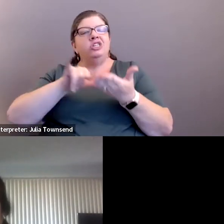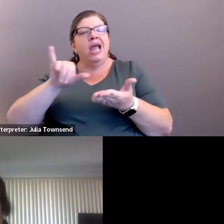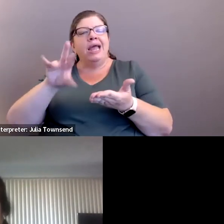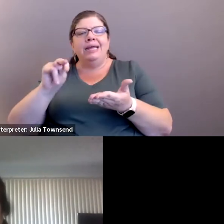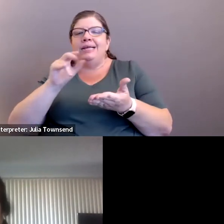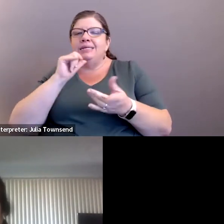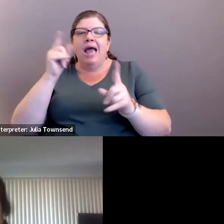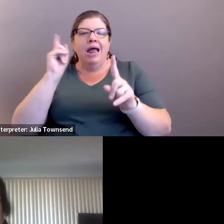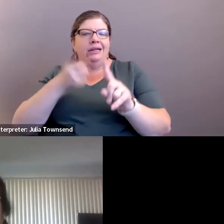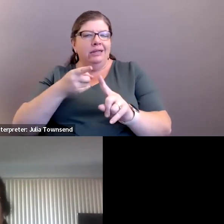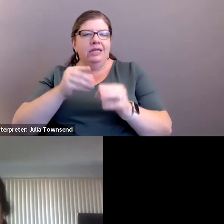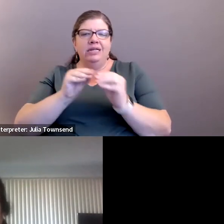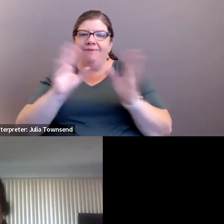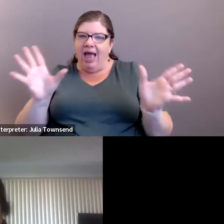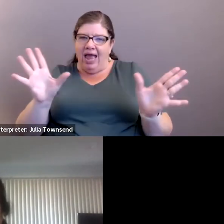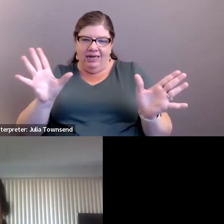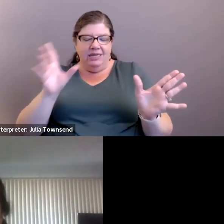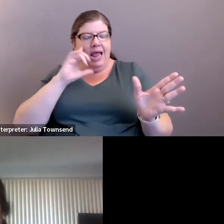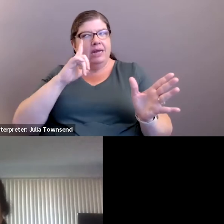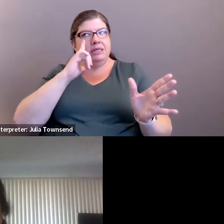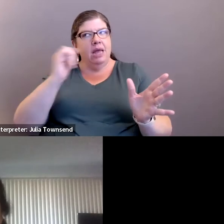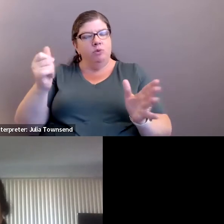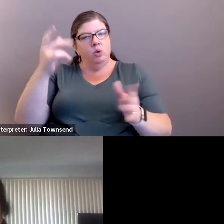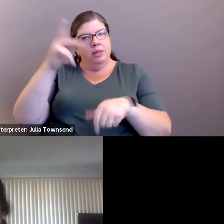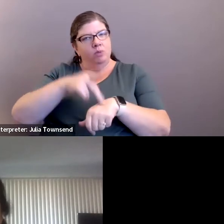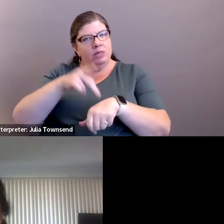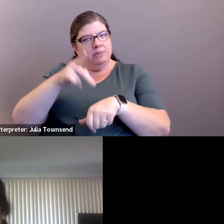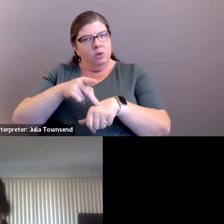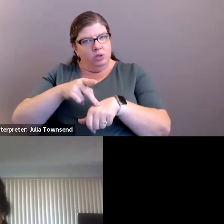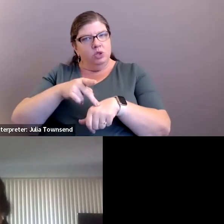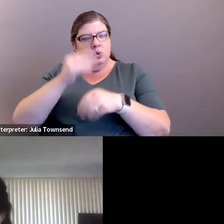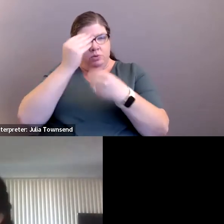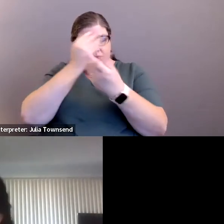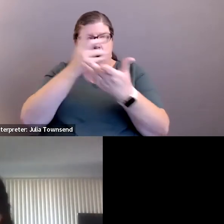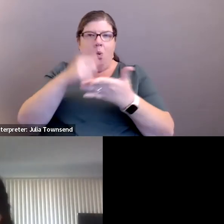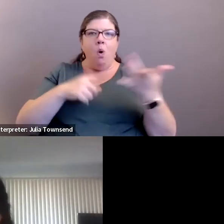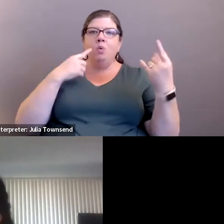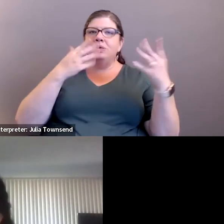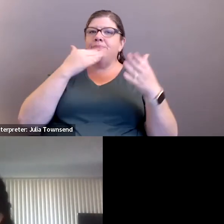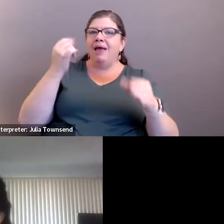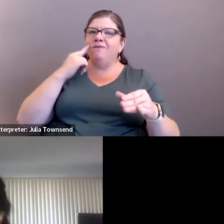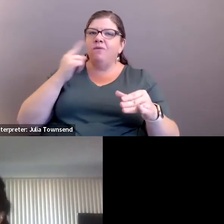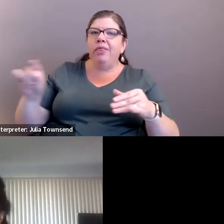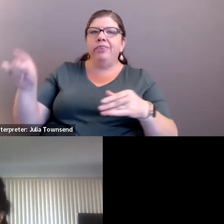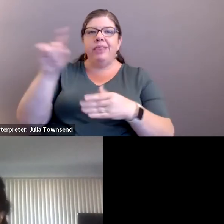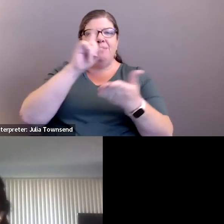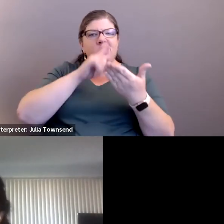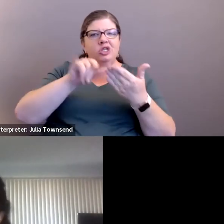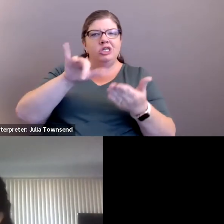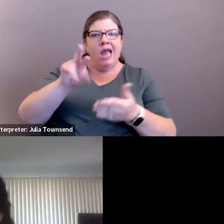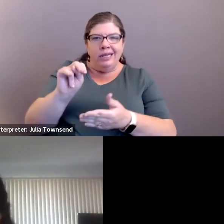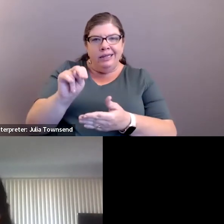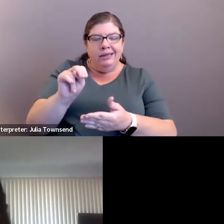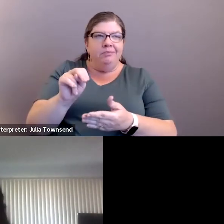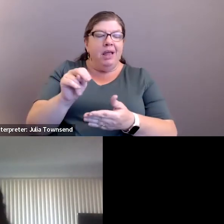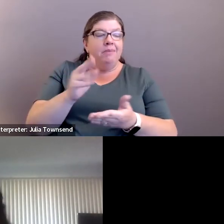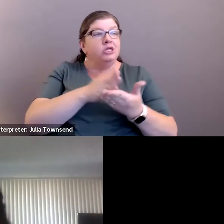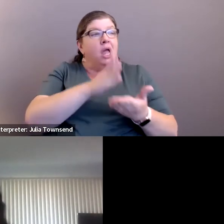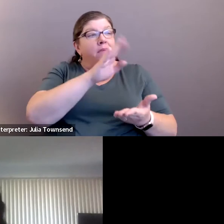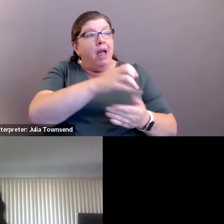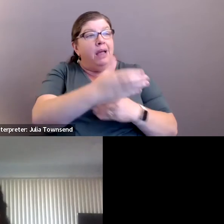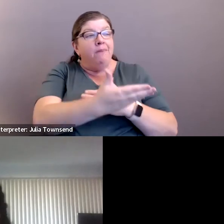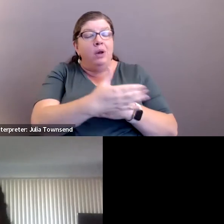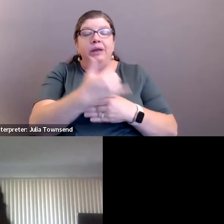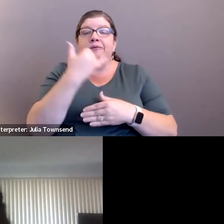defined in the MOU. It is up for the principals to communicate what works best for them as a check-in, whether that's to stop in in the morning, a